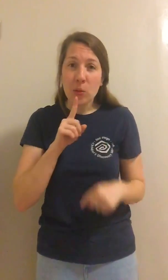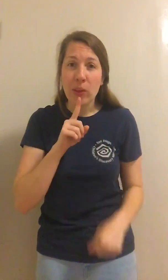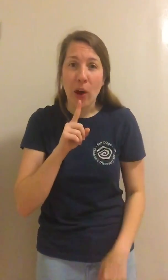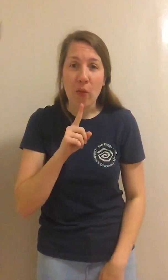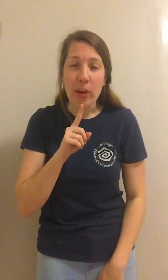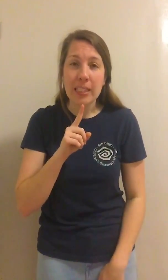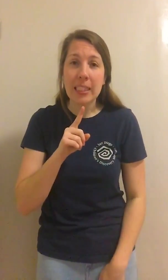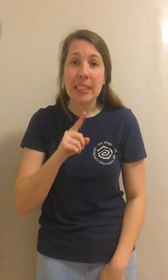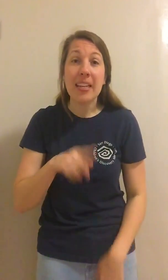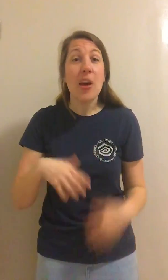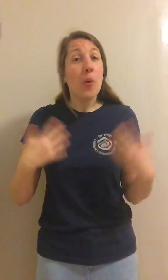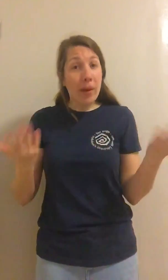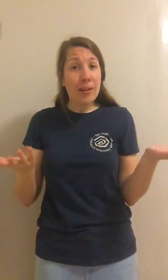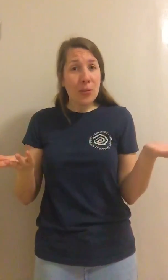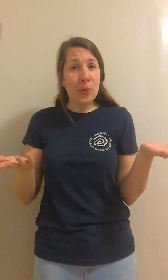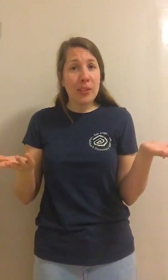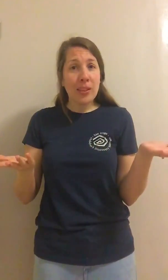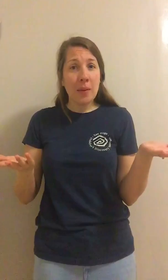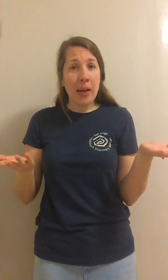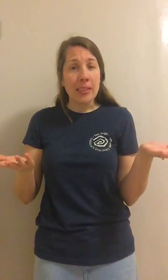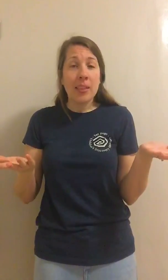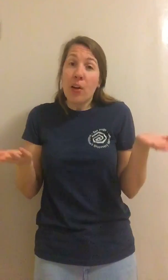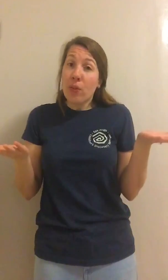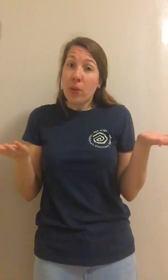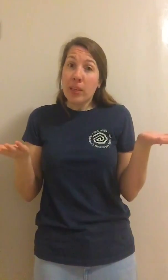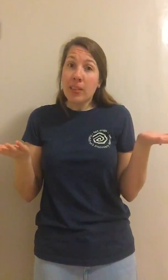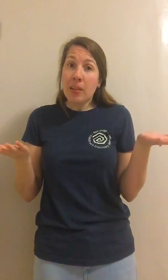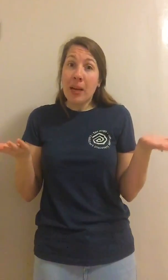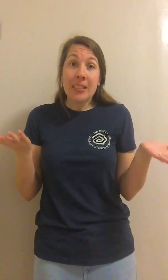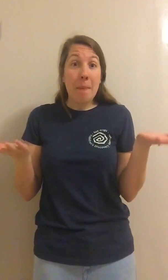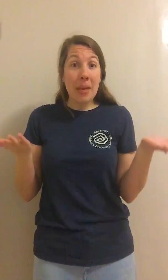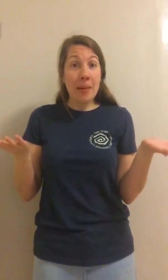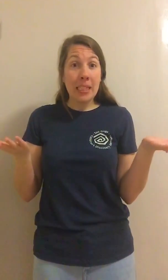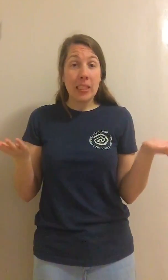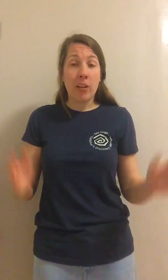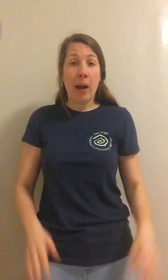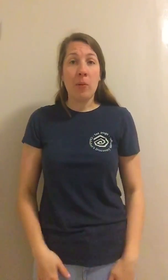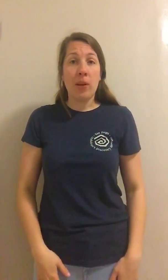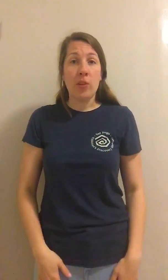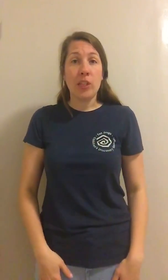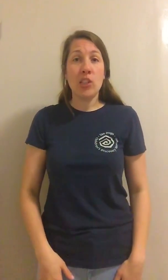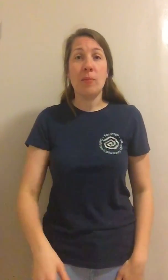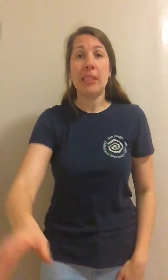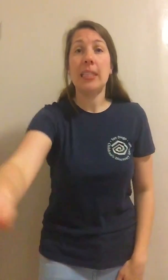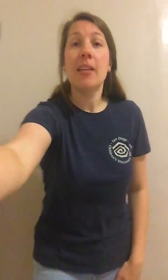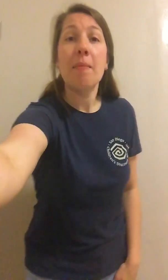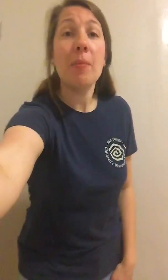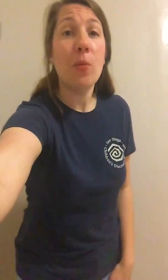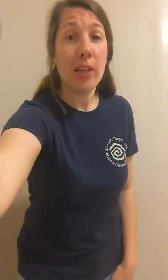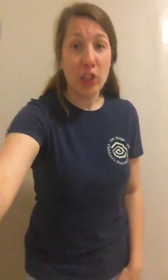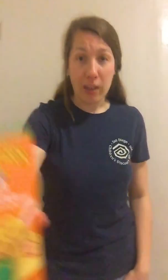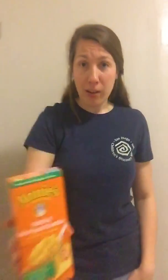with our voices. We're going to do the wheels on the bus. For the wheels on the bus, maybe consider grabbing one of those instruments. Maybe you want a shaker.